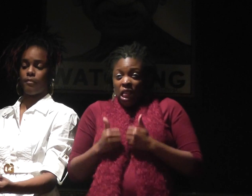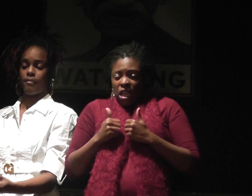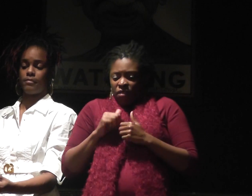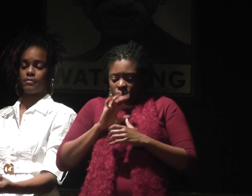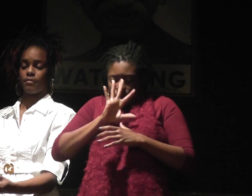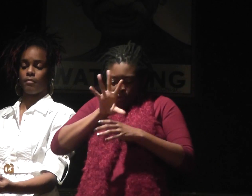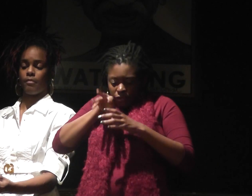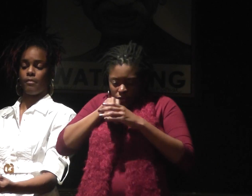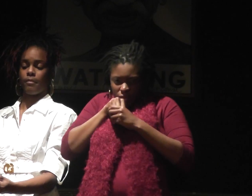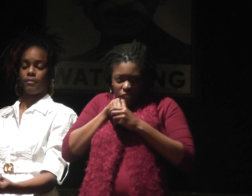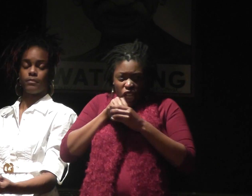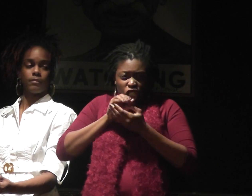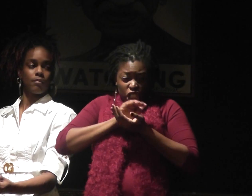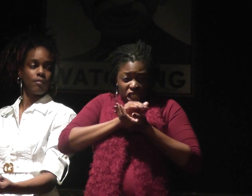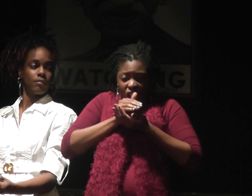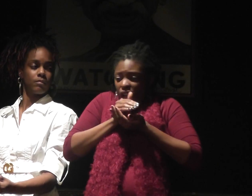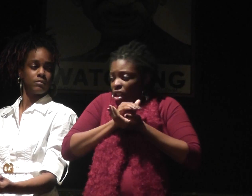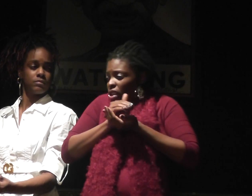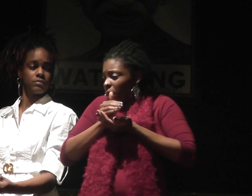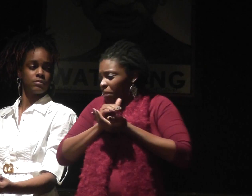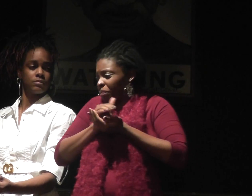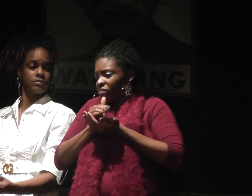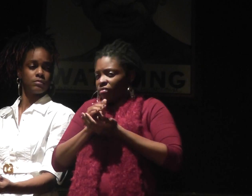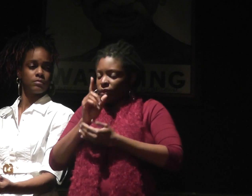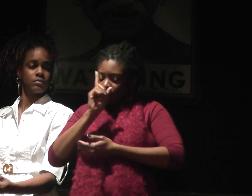the gladdening.